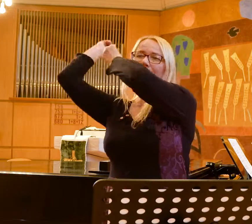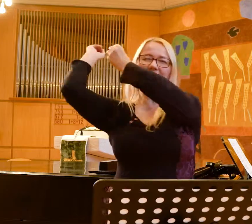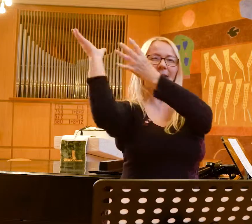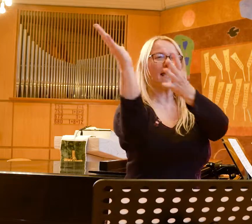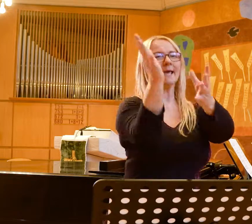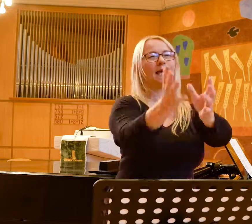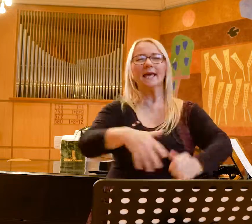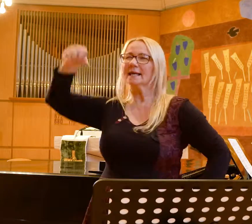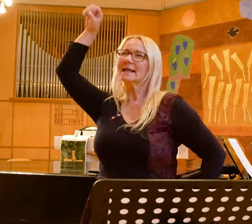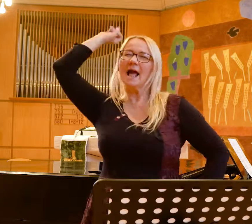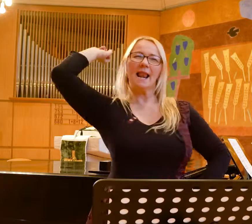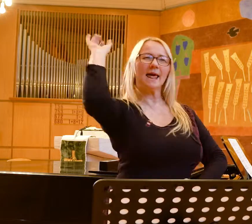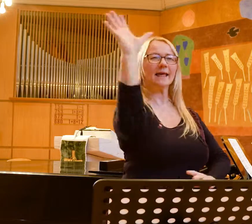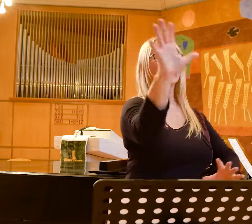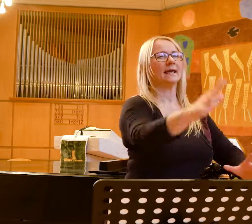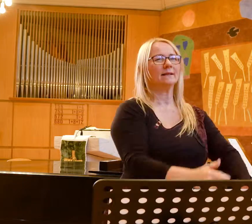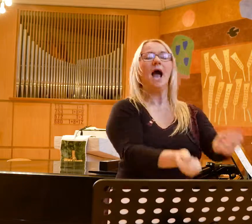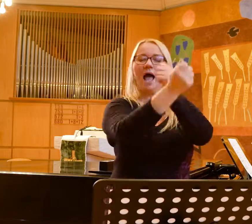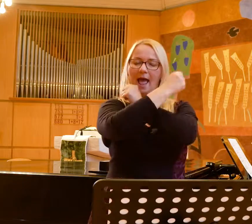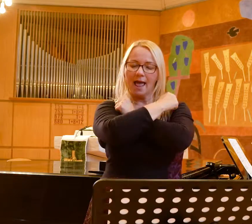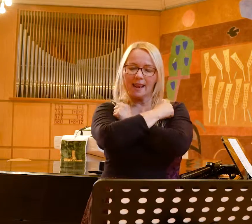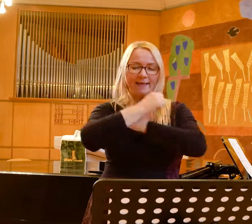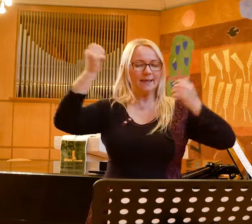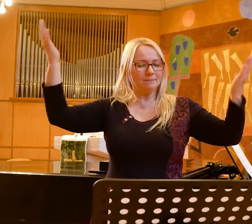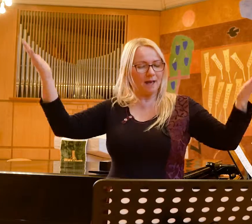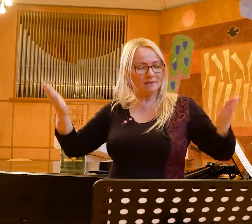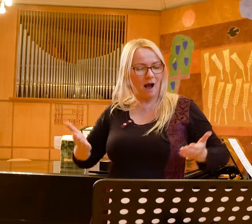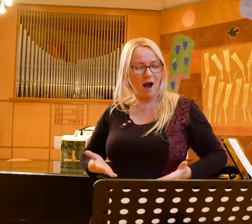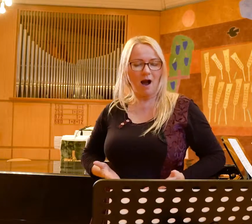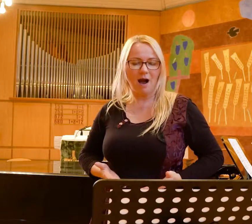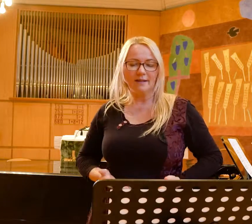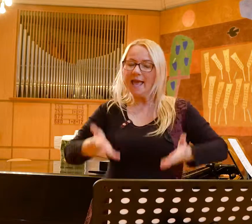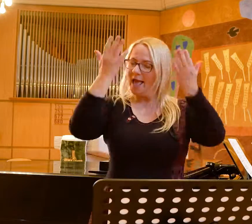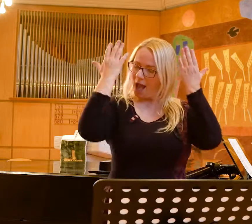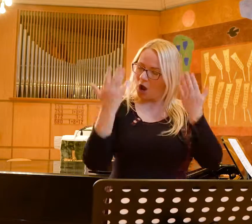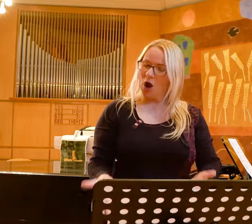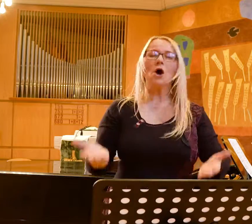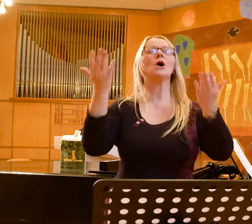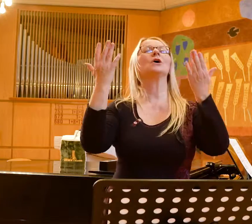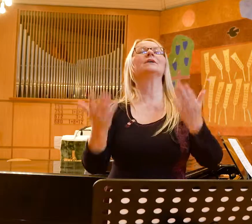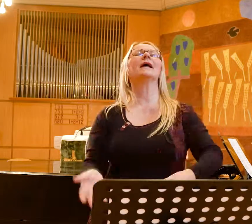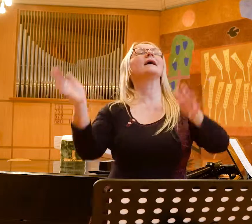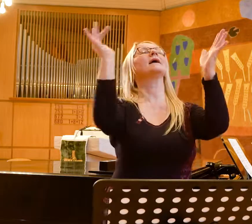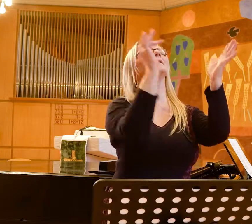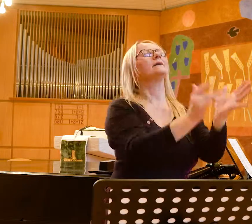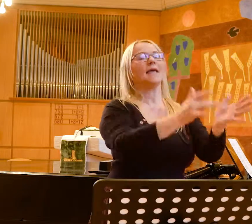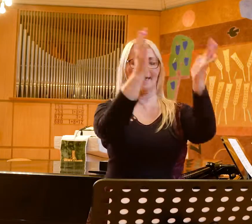He is light, He is love He is grace, born on Christmas Day